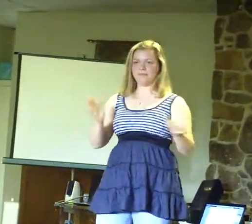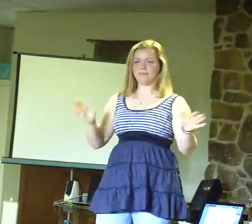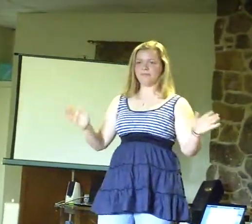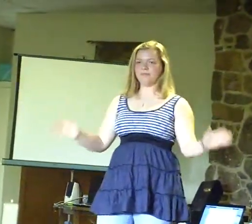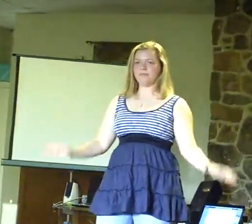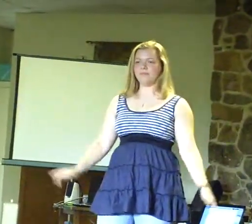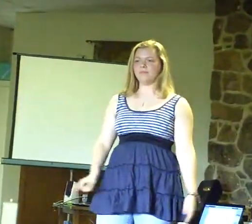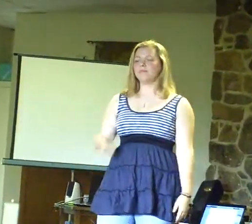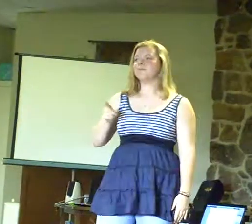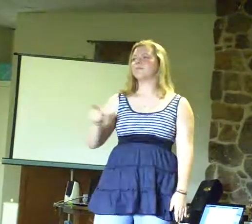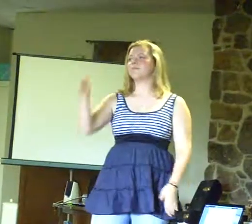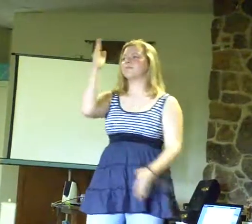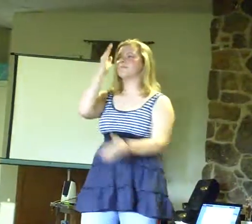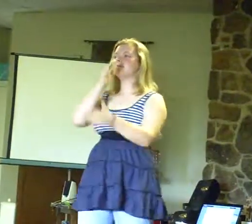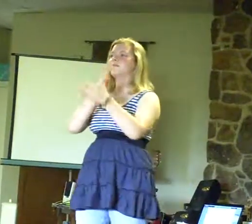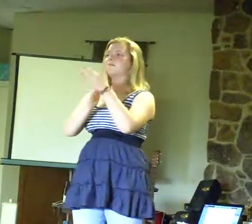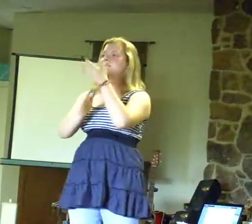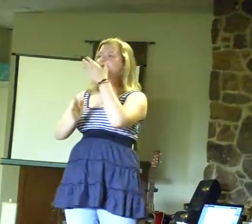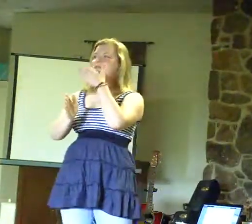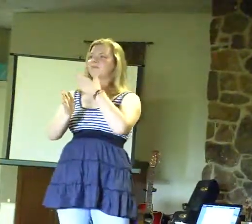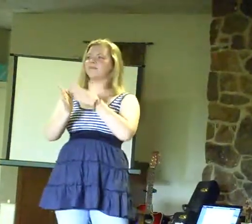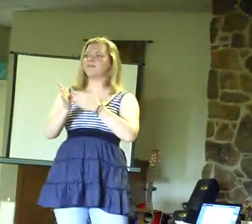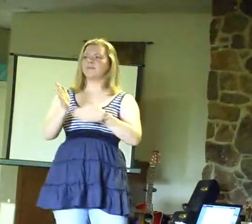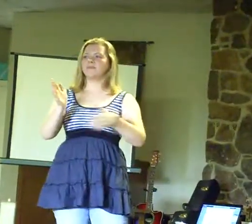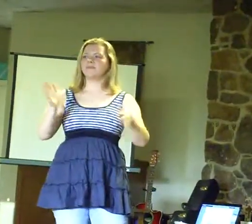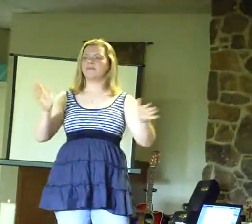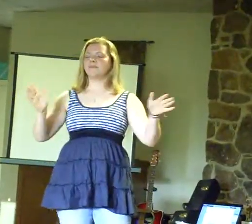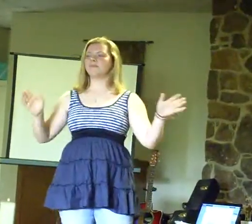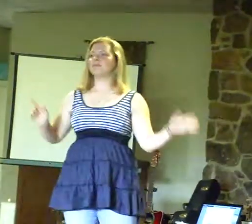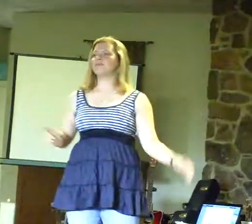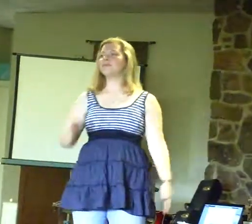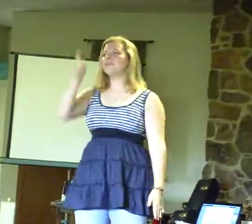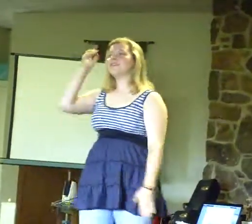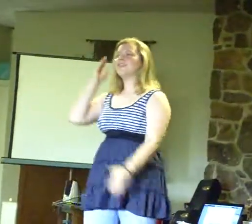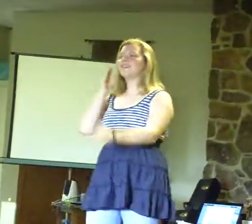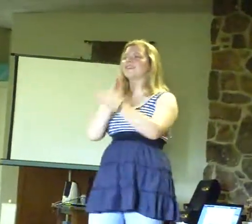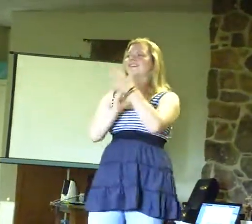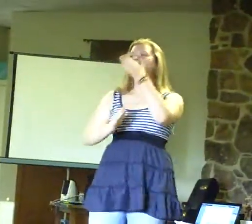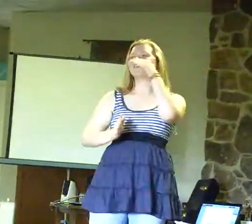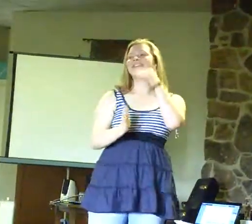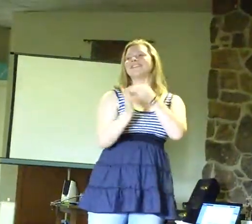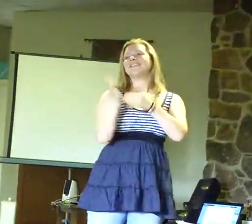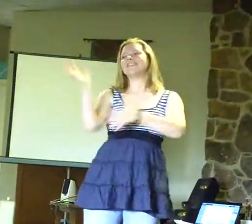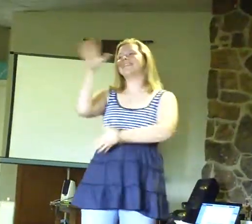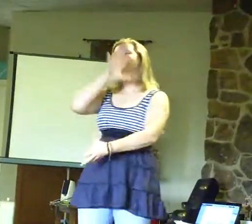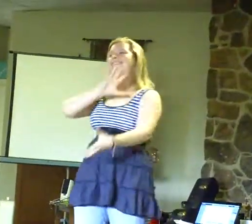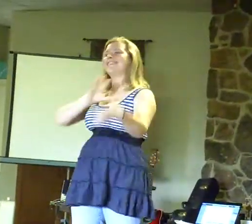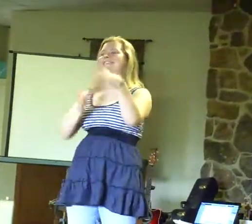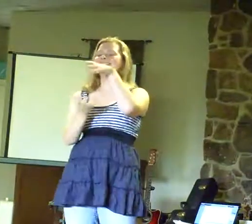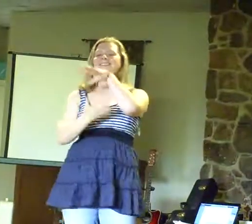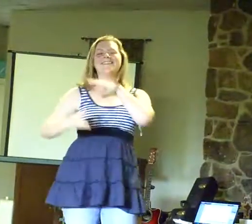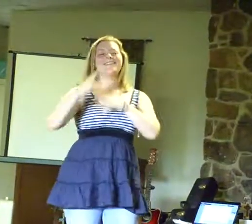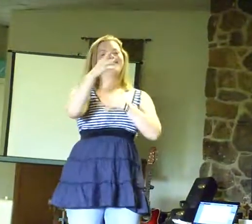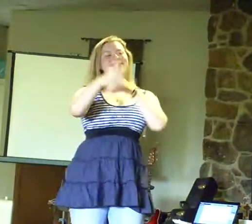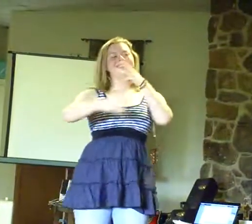Your hands, your hands that shape the